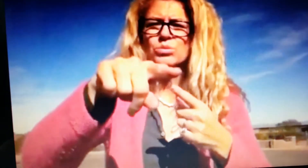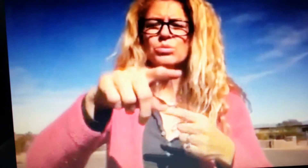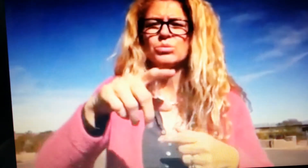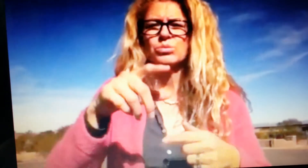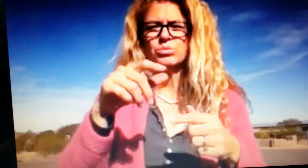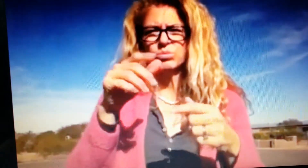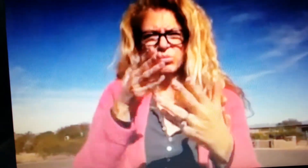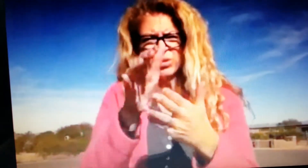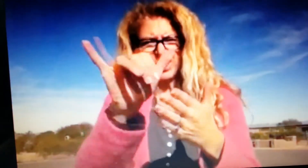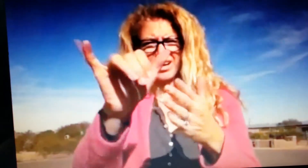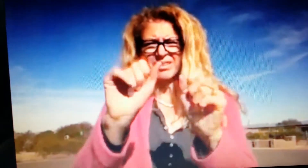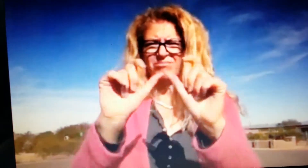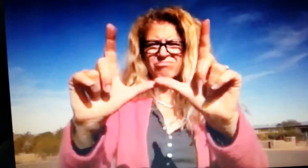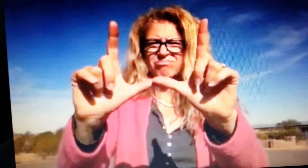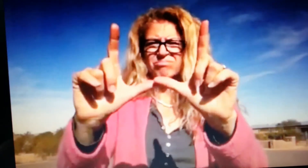give ASL to all of you